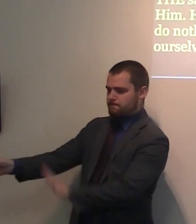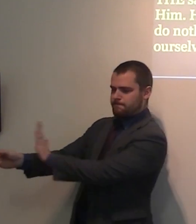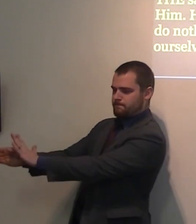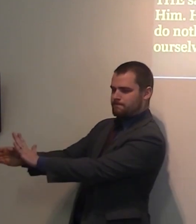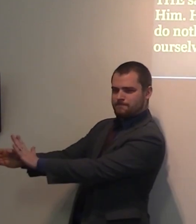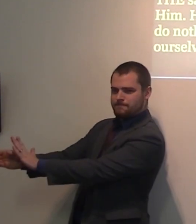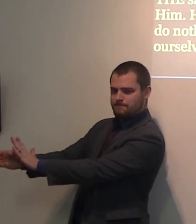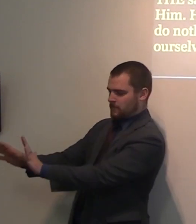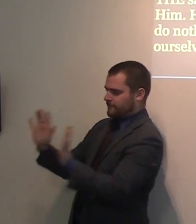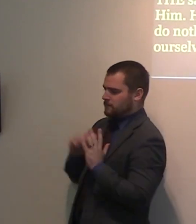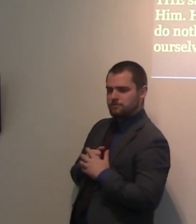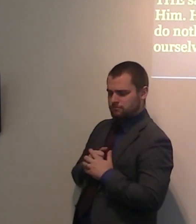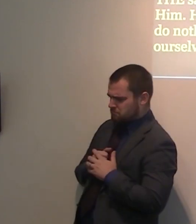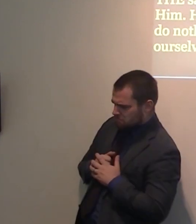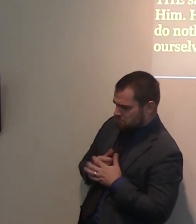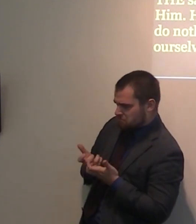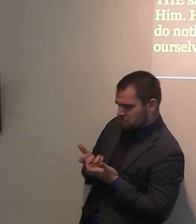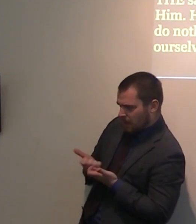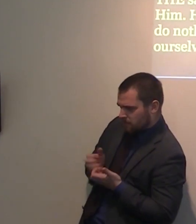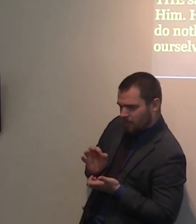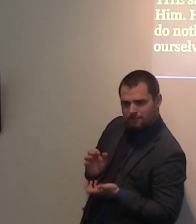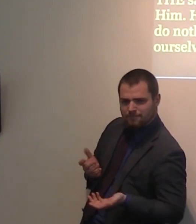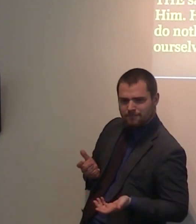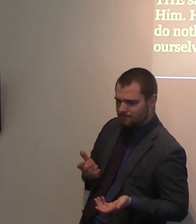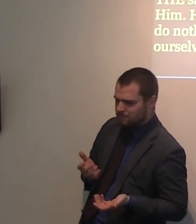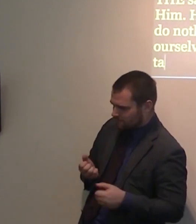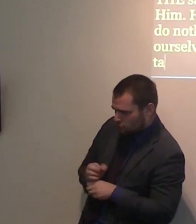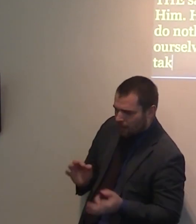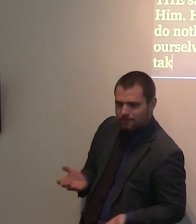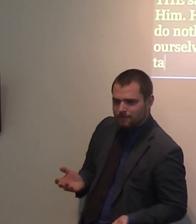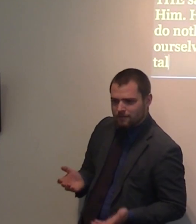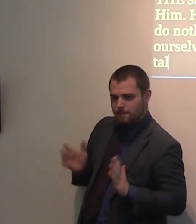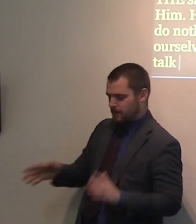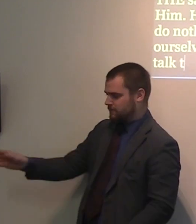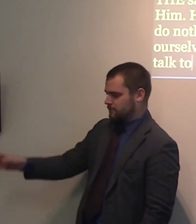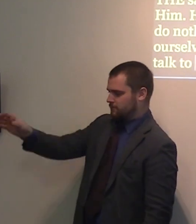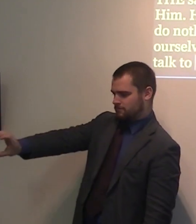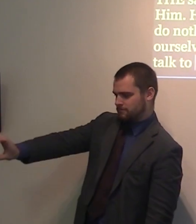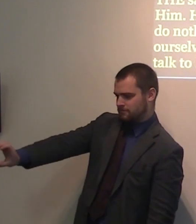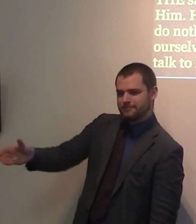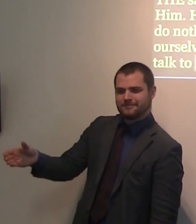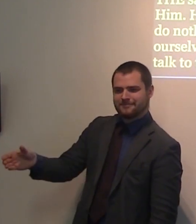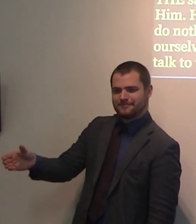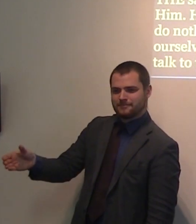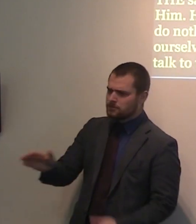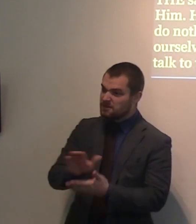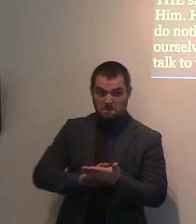from people or separate ourselves from their sins. But we must... Gospel is for people. Gospel